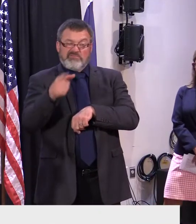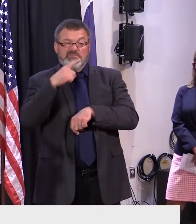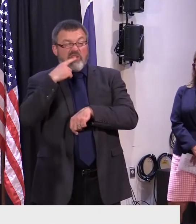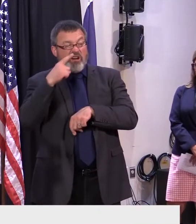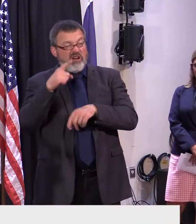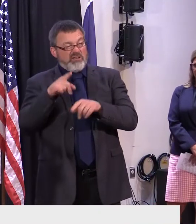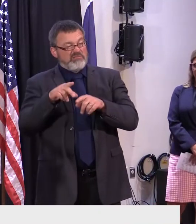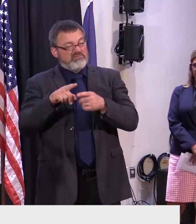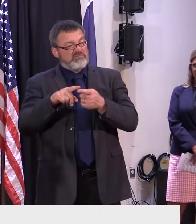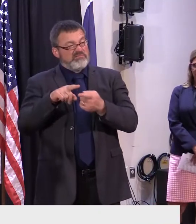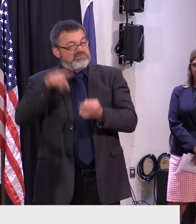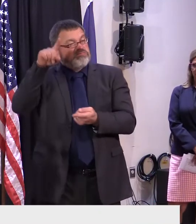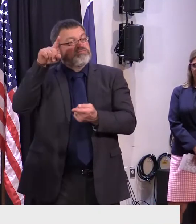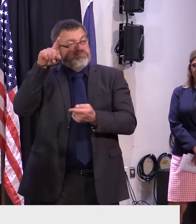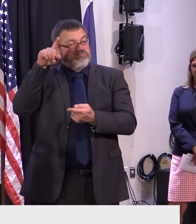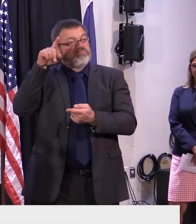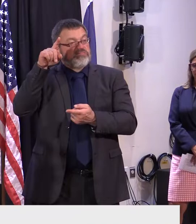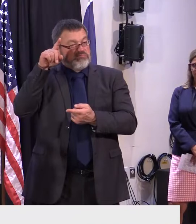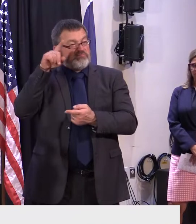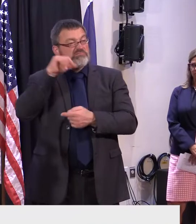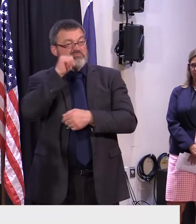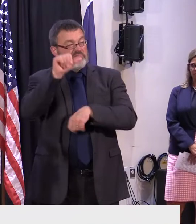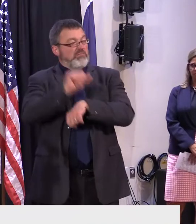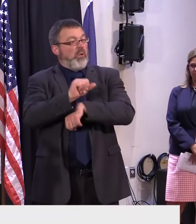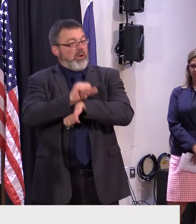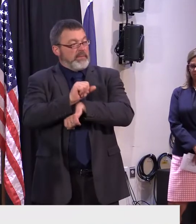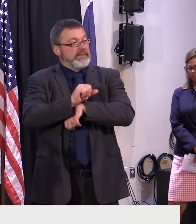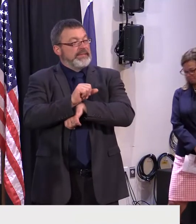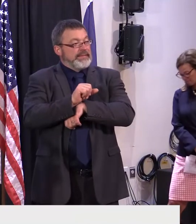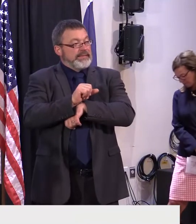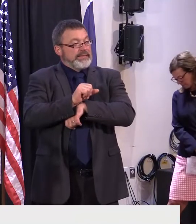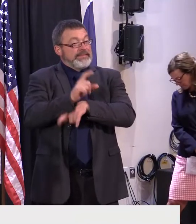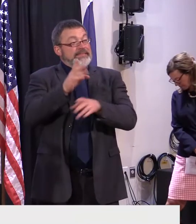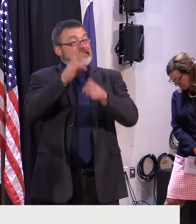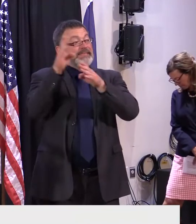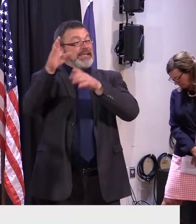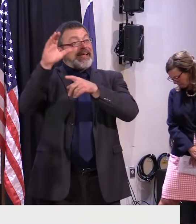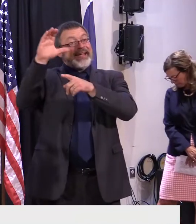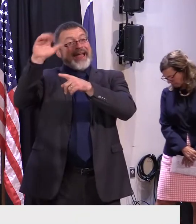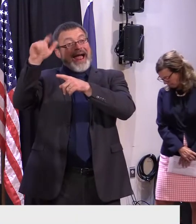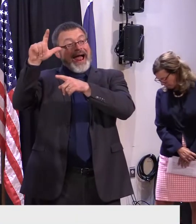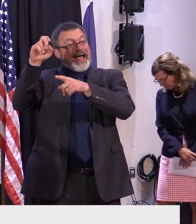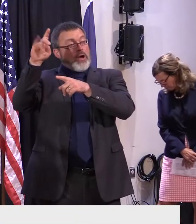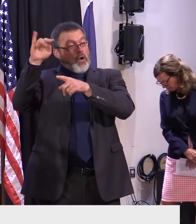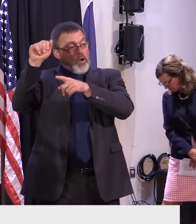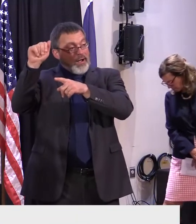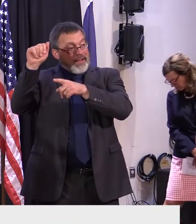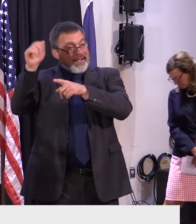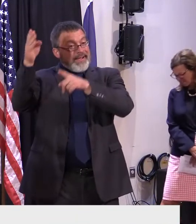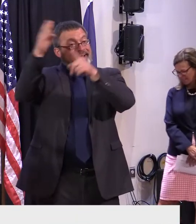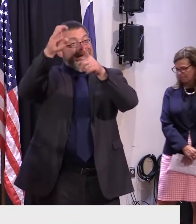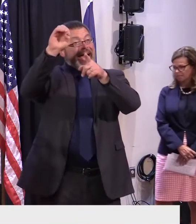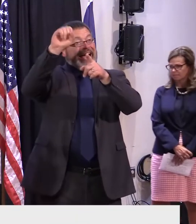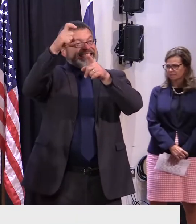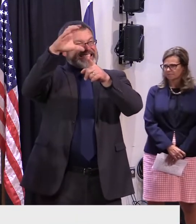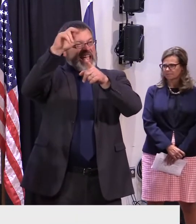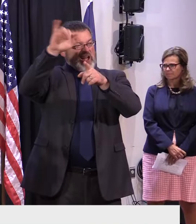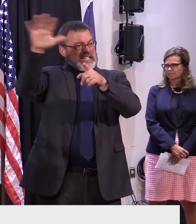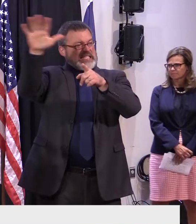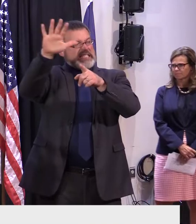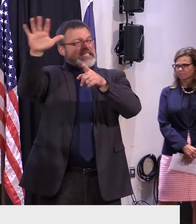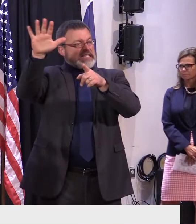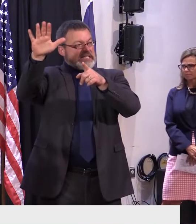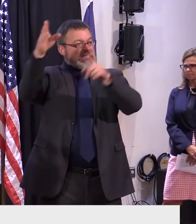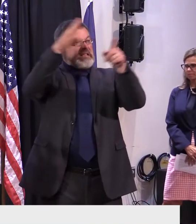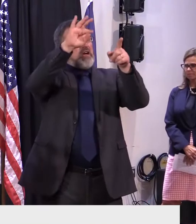And so the Caledonia area, the Essex, Orleans area, Franklin County, upper parts of Franklin County,